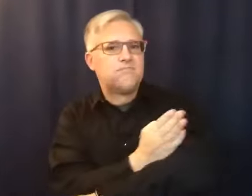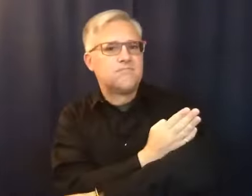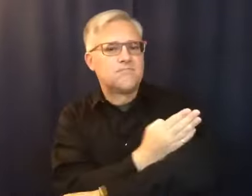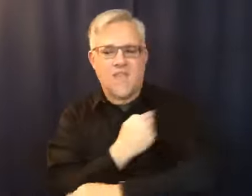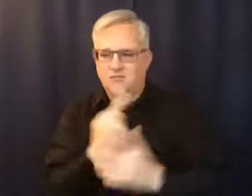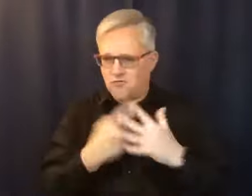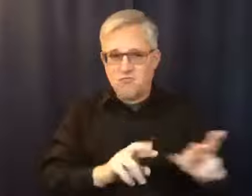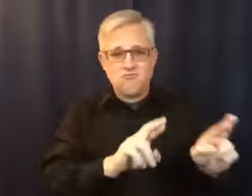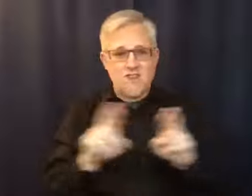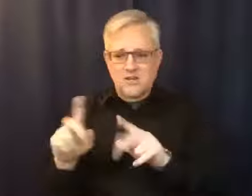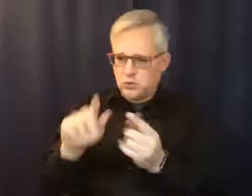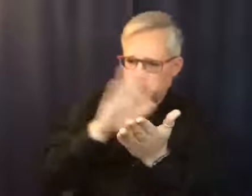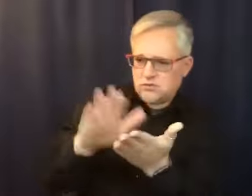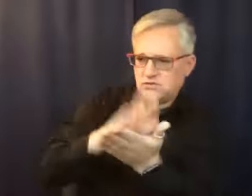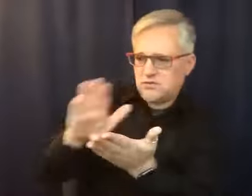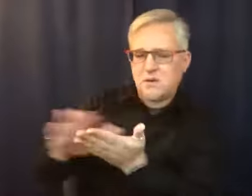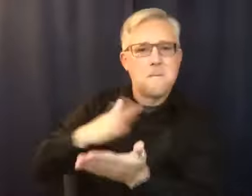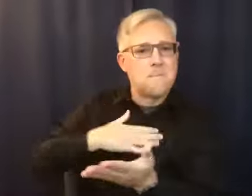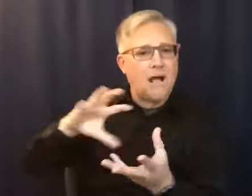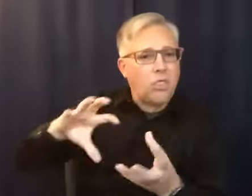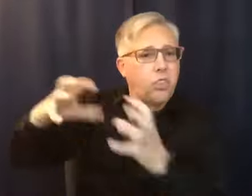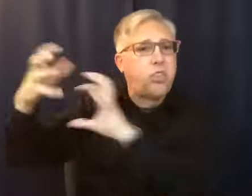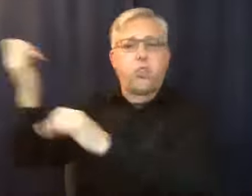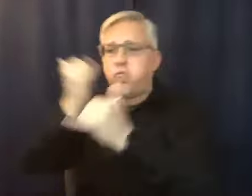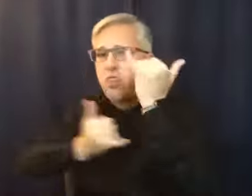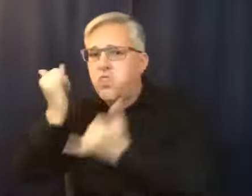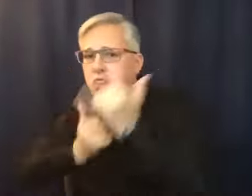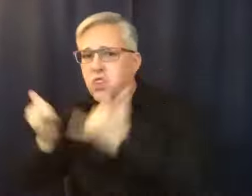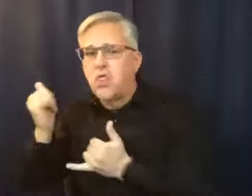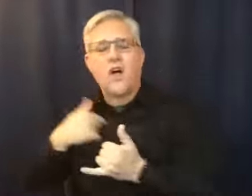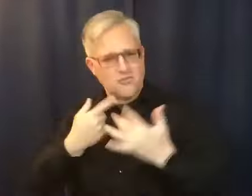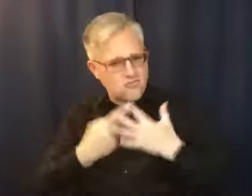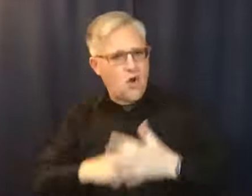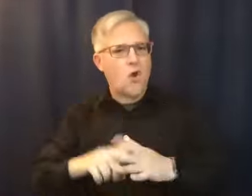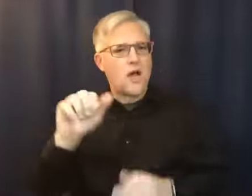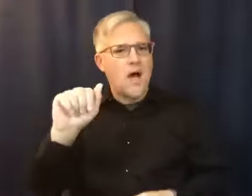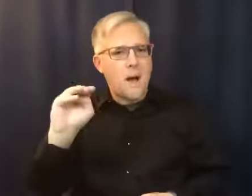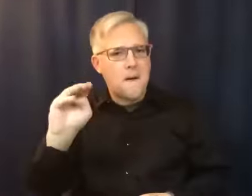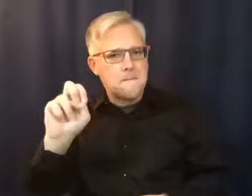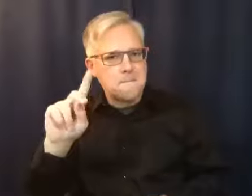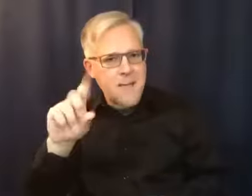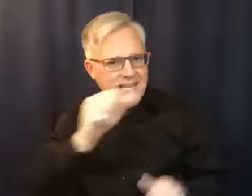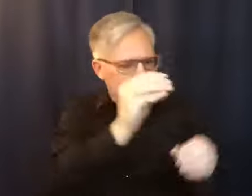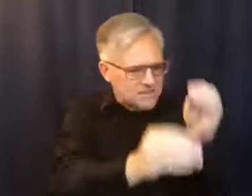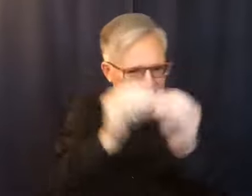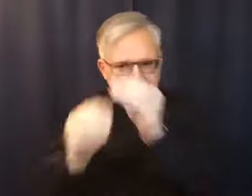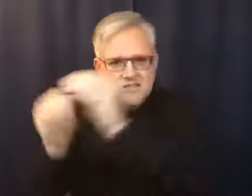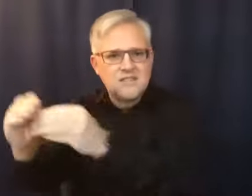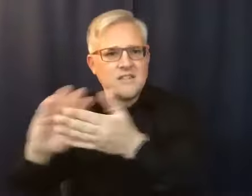past. I could begin the business of trying to be amends to other people. I had began to realize that the